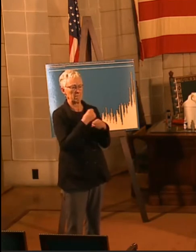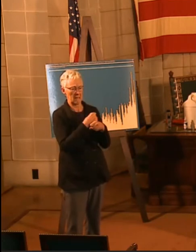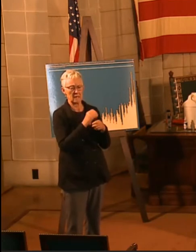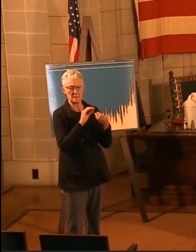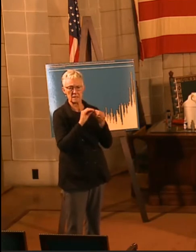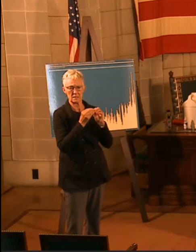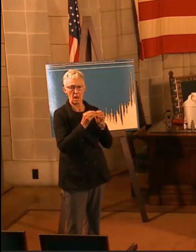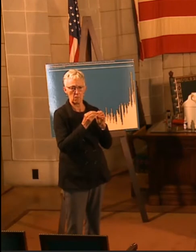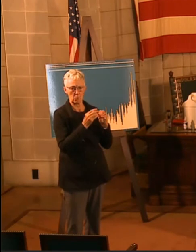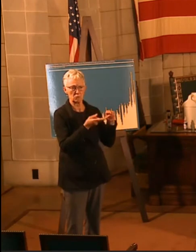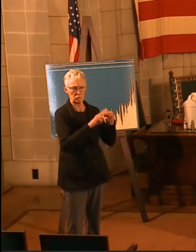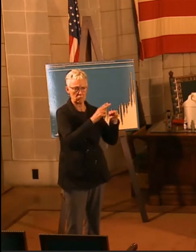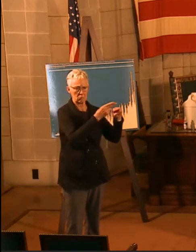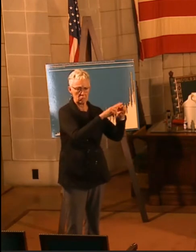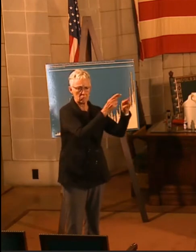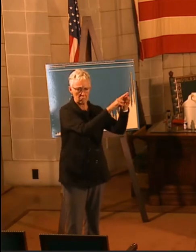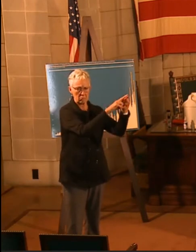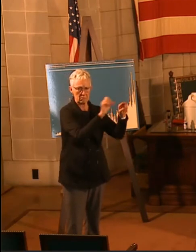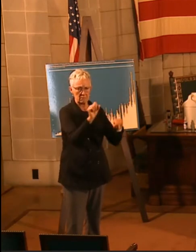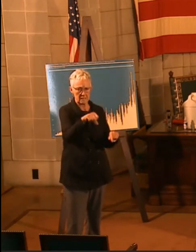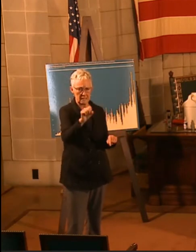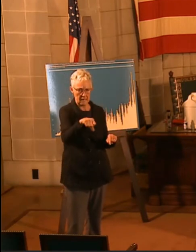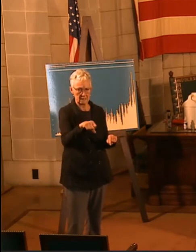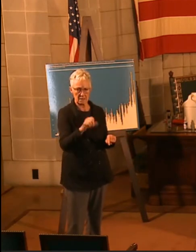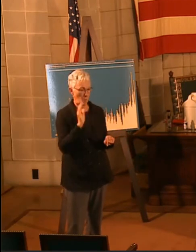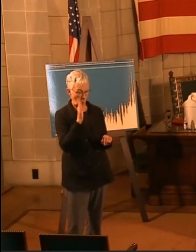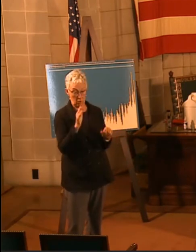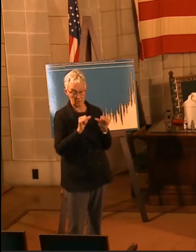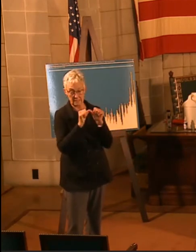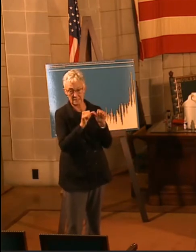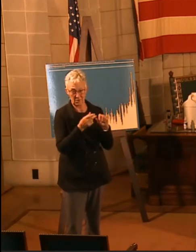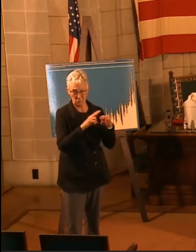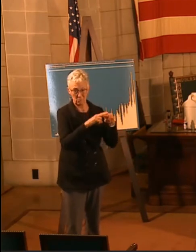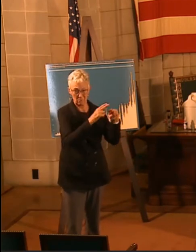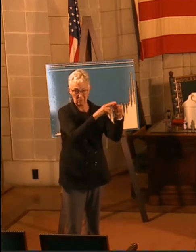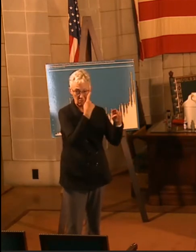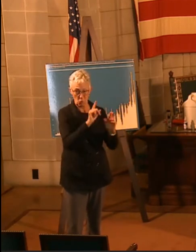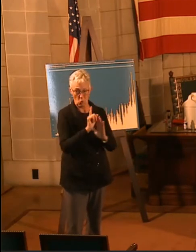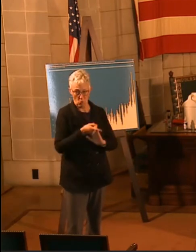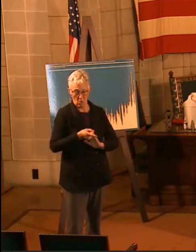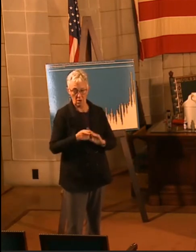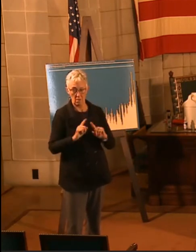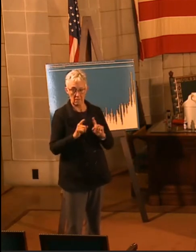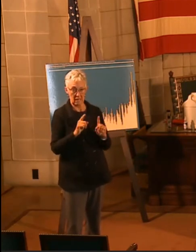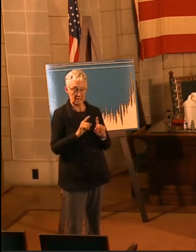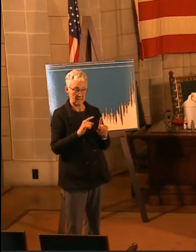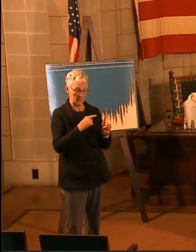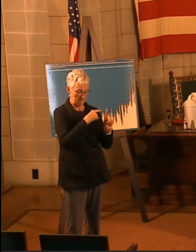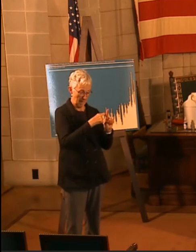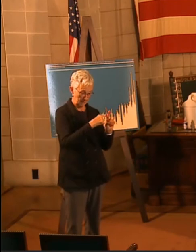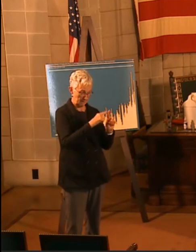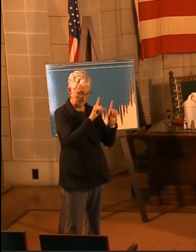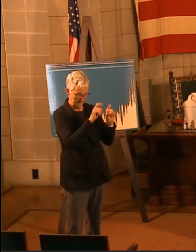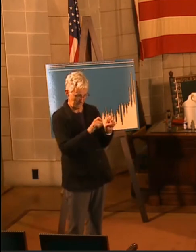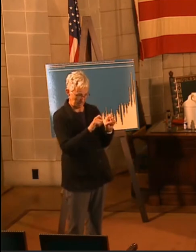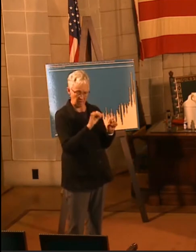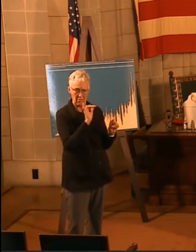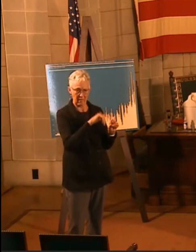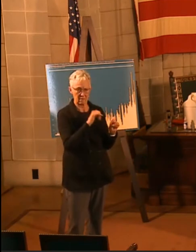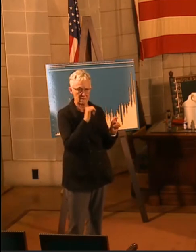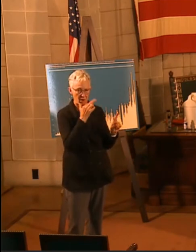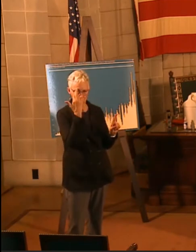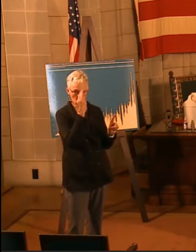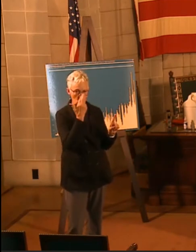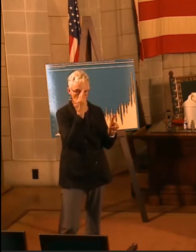likely go up, as we've seen in the recent past. But positive tests alone are not what cause schools, businesses,